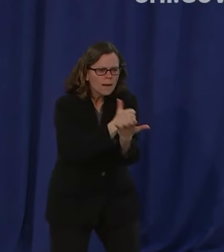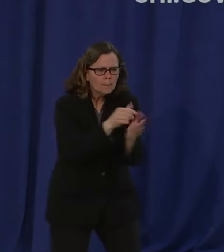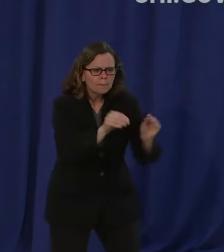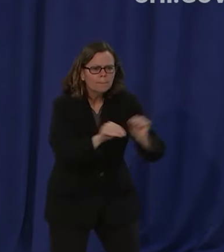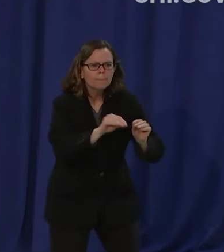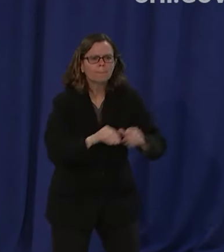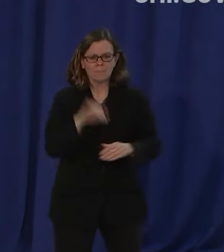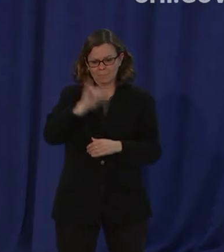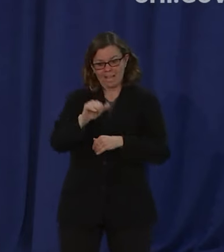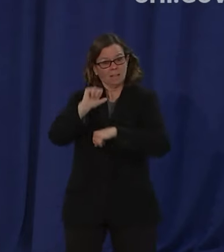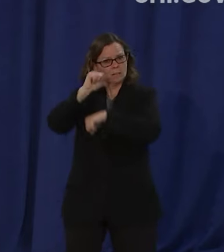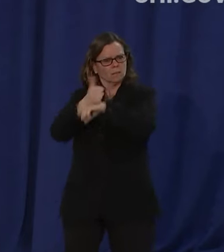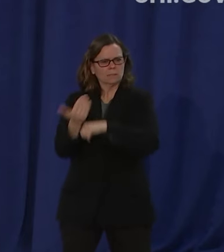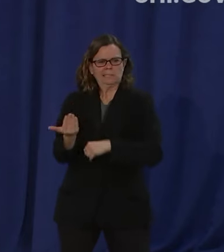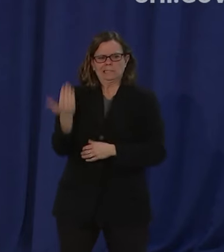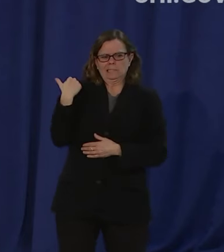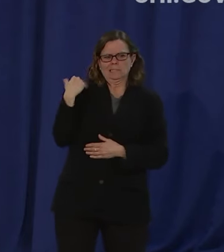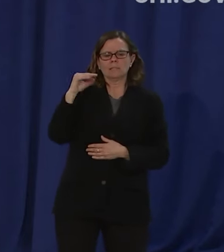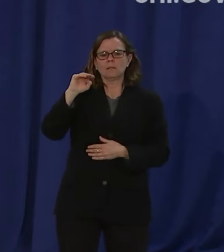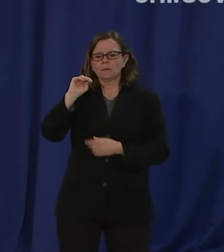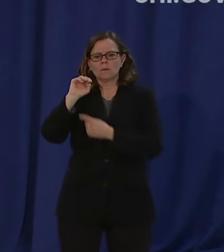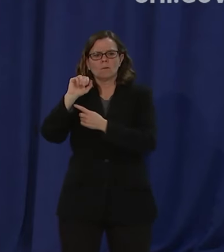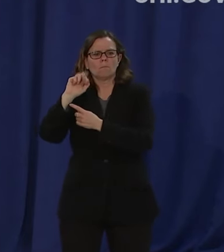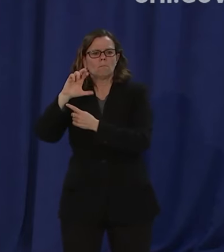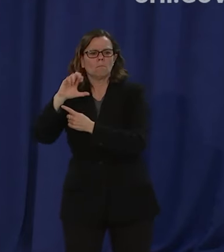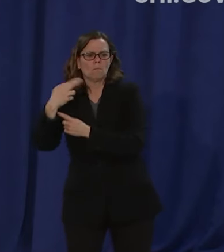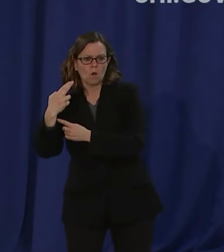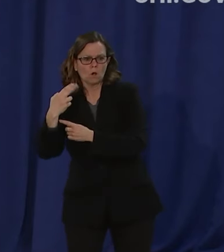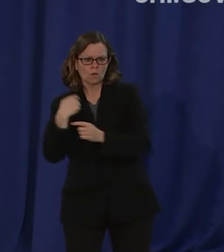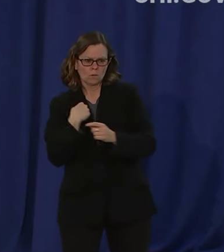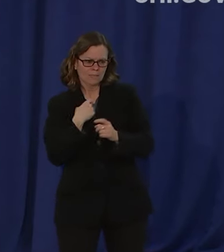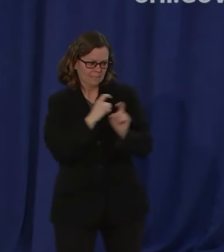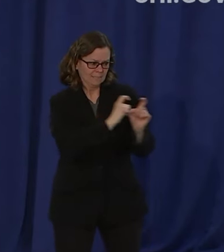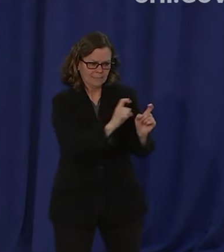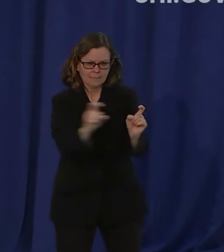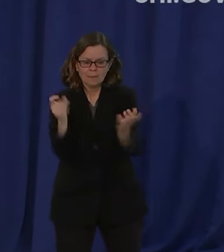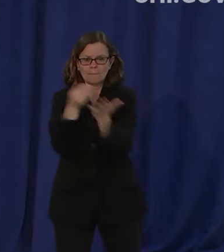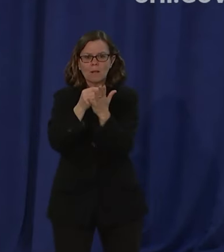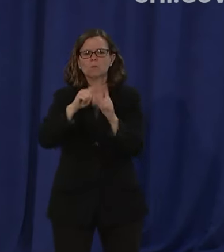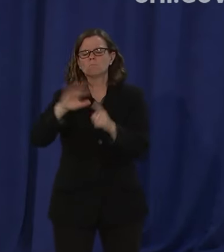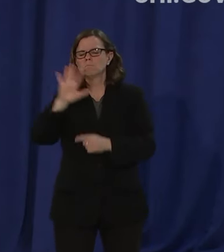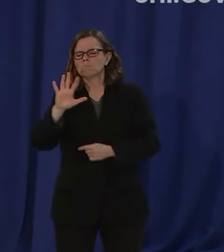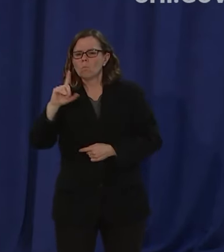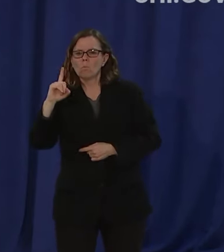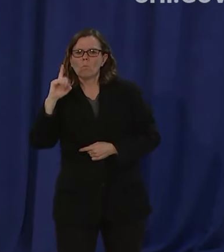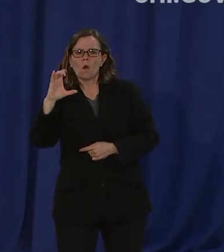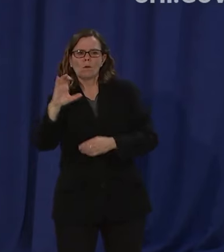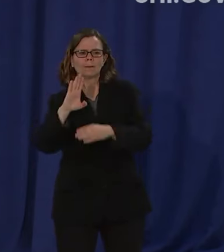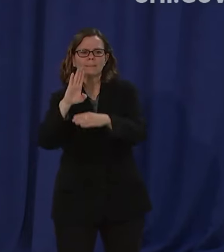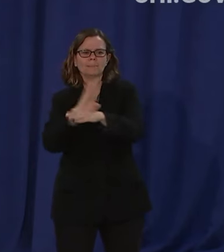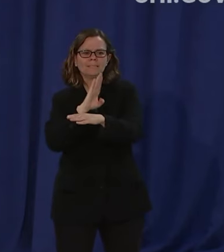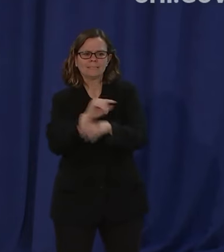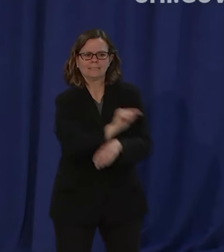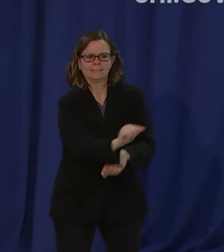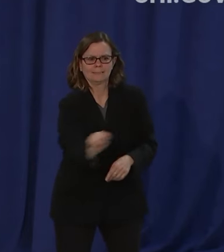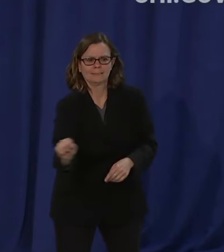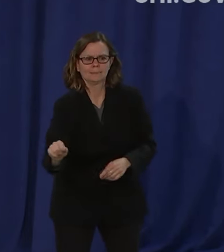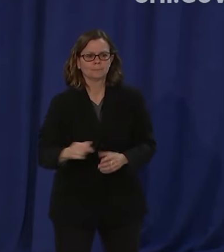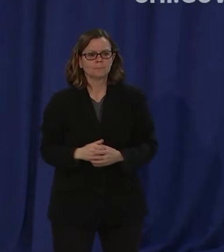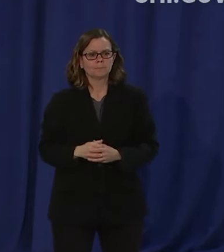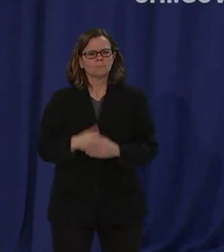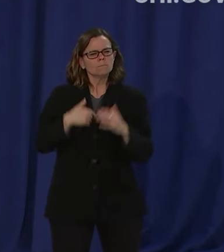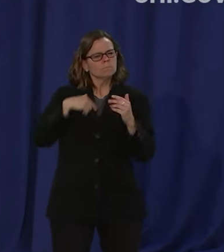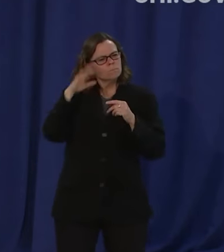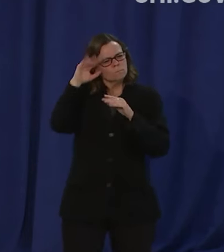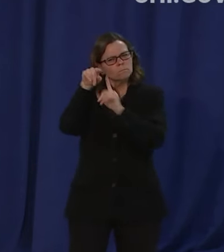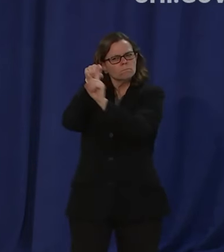hundred loans so far and and more to come so um i hope that alderman taylor um understands that that resource is actually